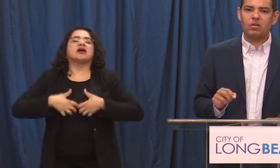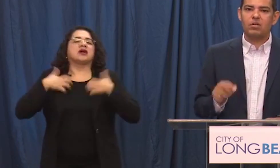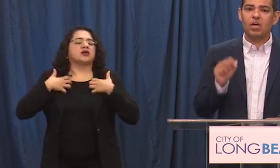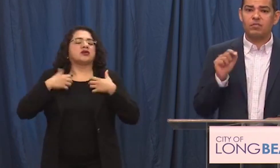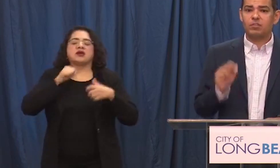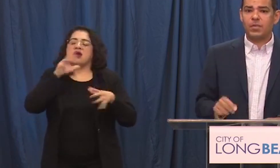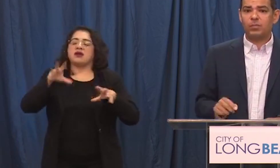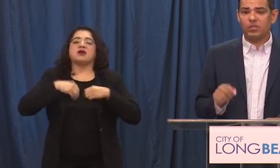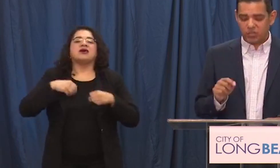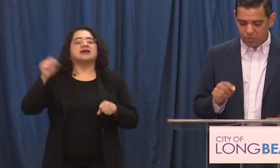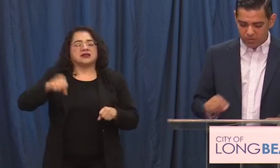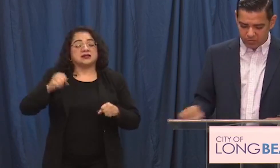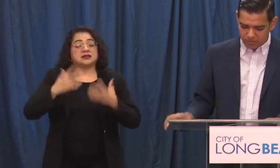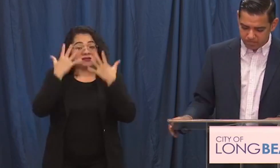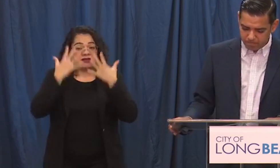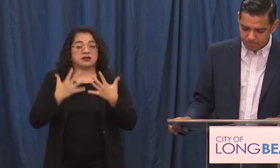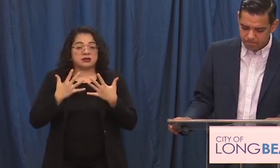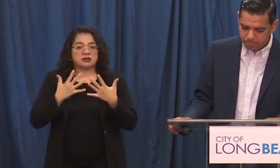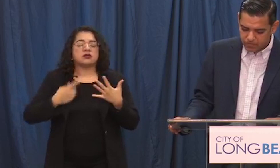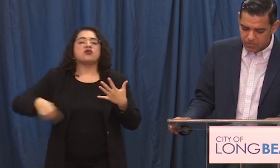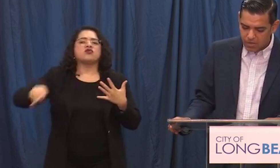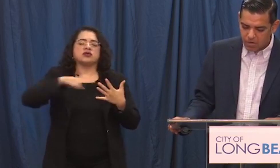behavior of these people and these criminals.